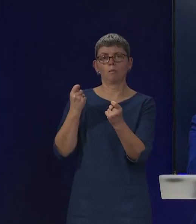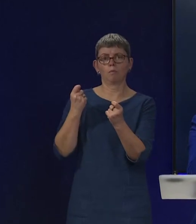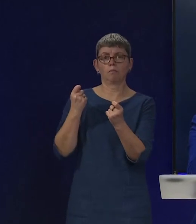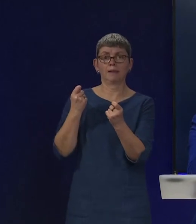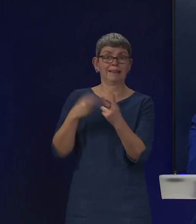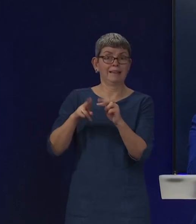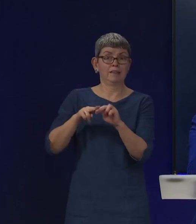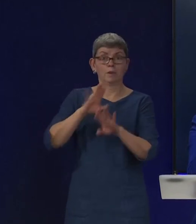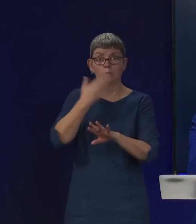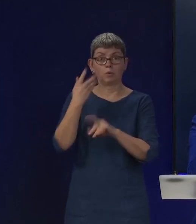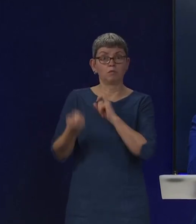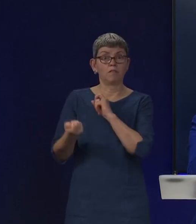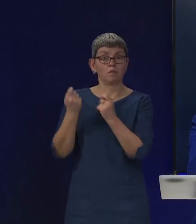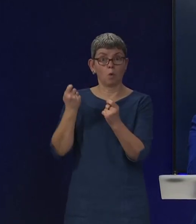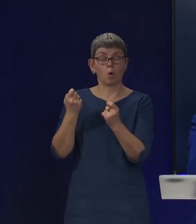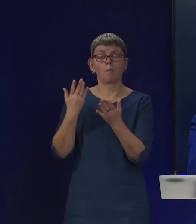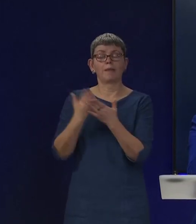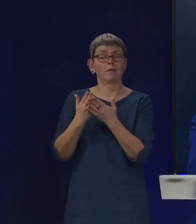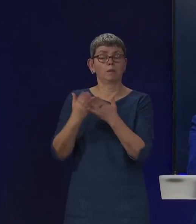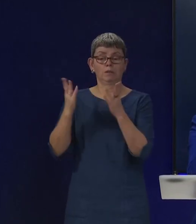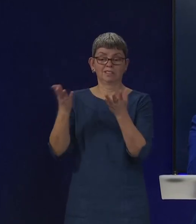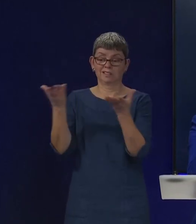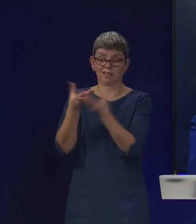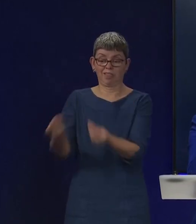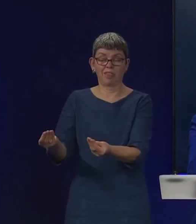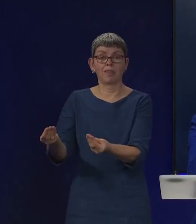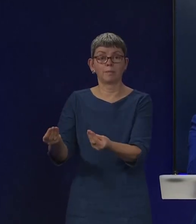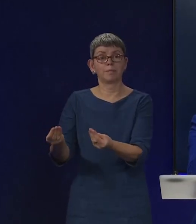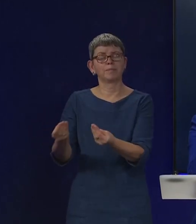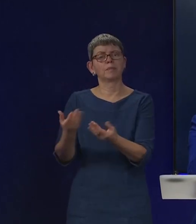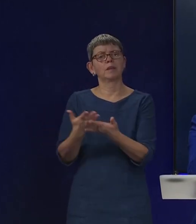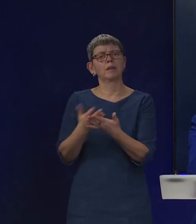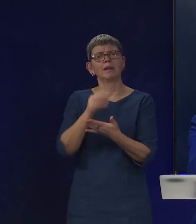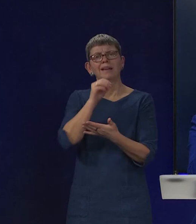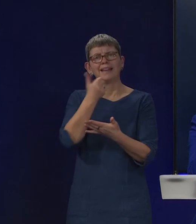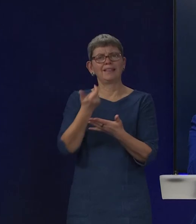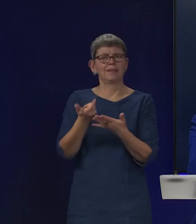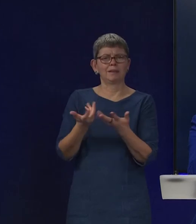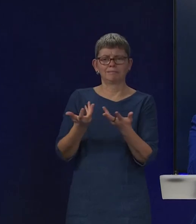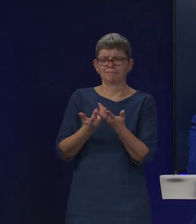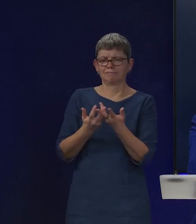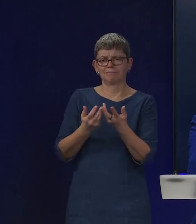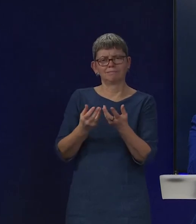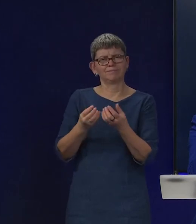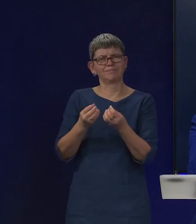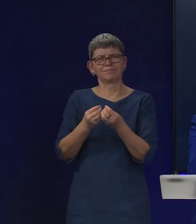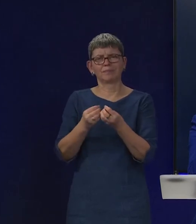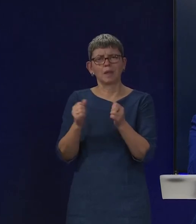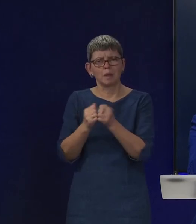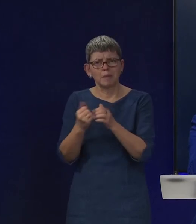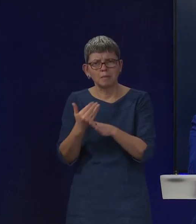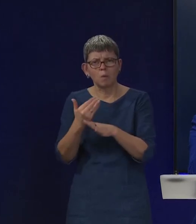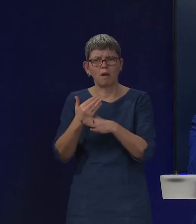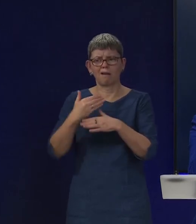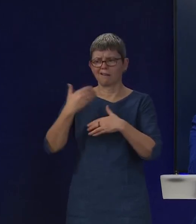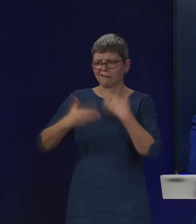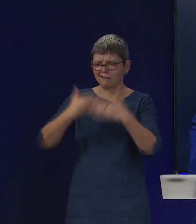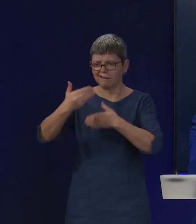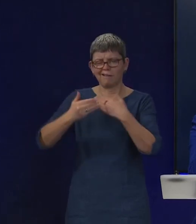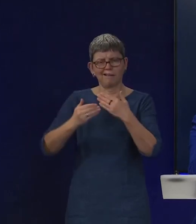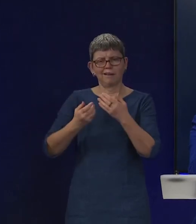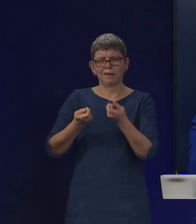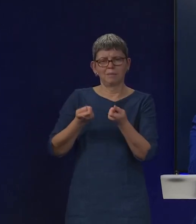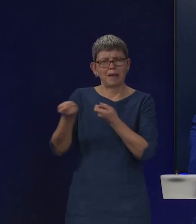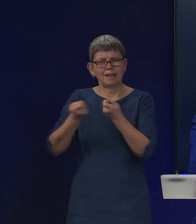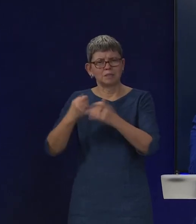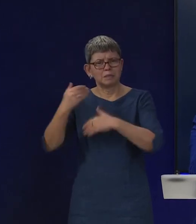democracy in particular, rather than finance, rather than staffing. I just wondered what your views were on that in terms of Scotland's NHS. And also,